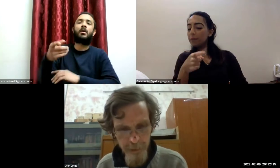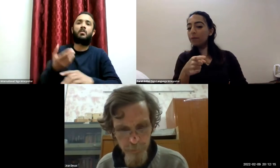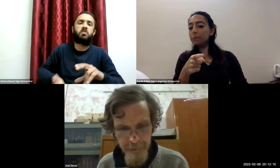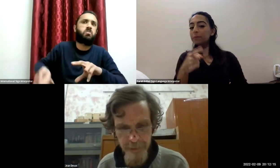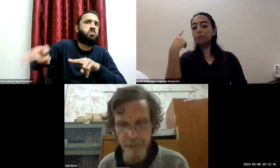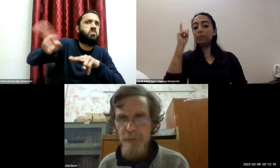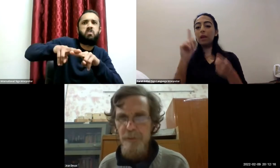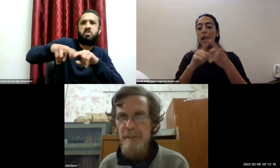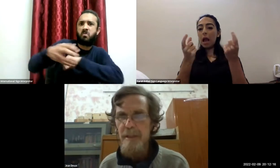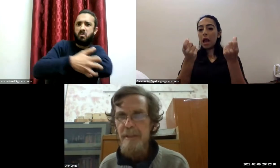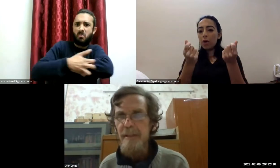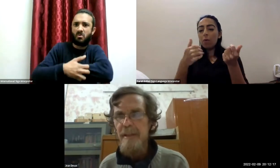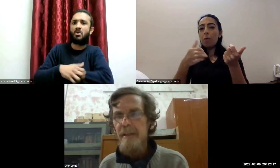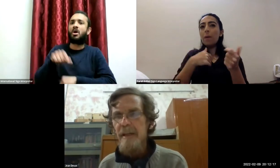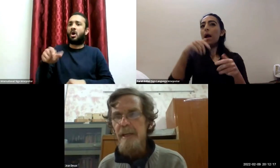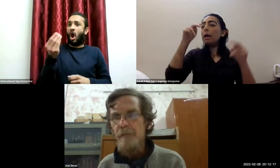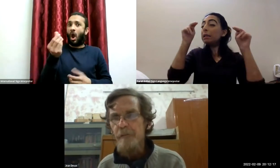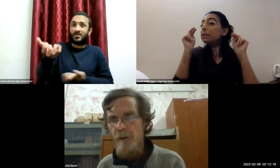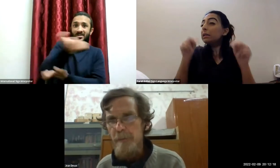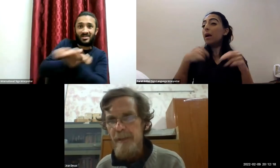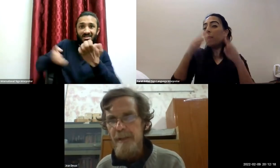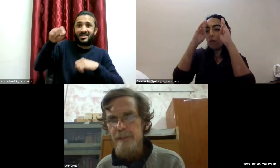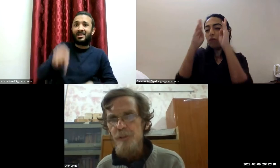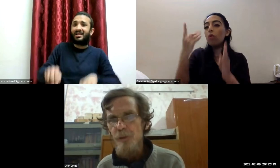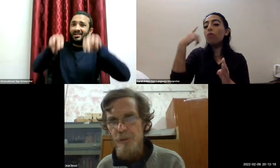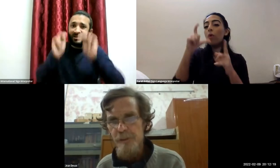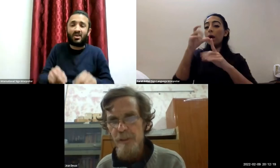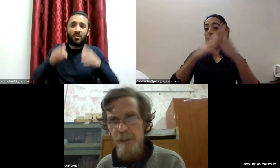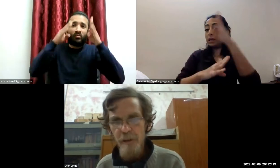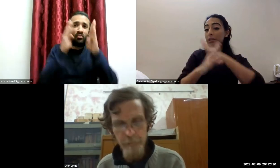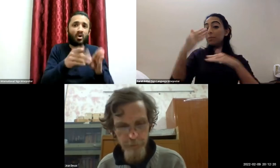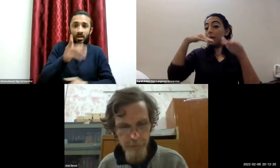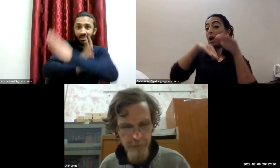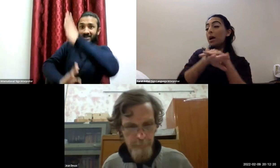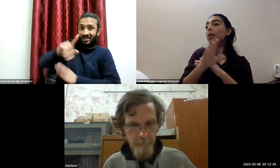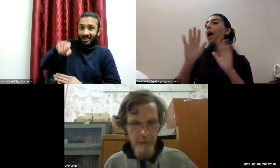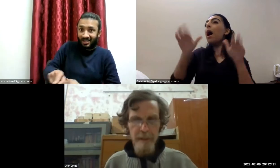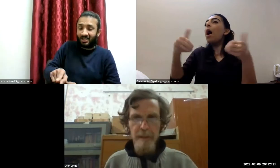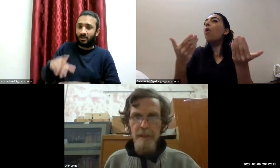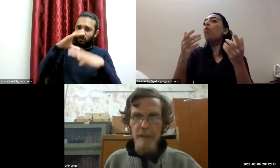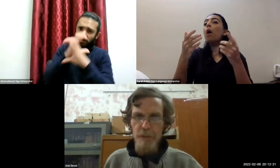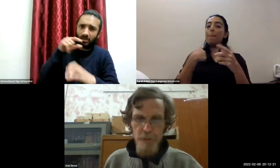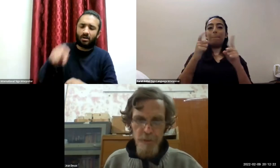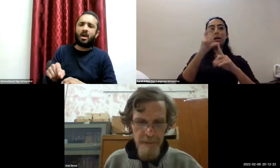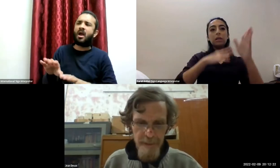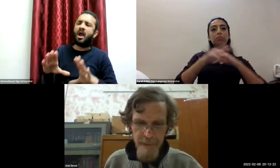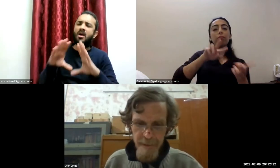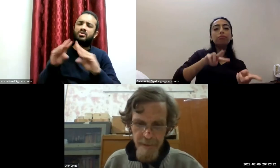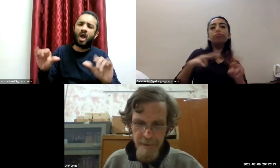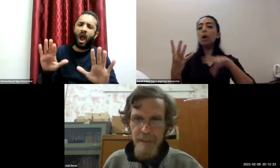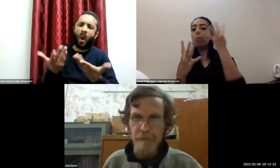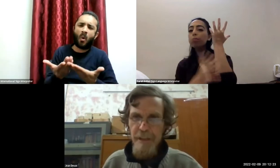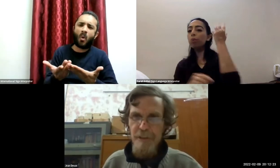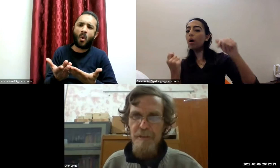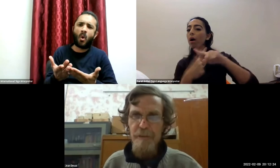pay adequate attention to disability as a form and as a source of poverty you can see